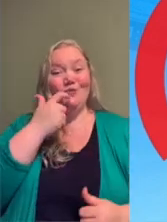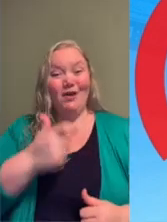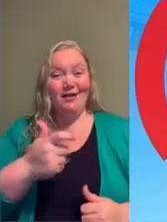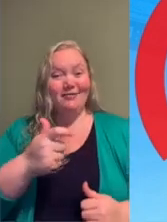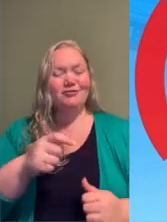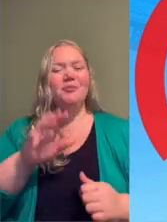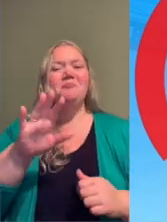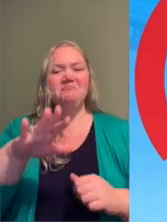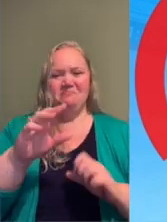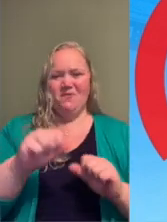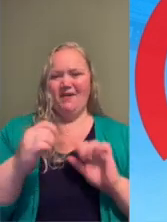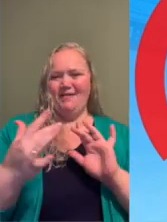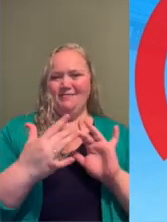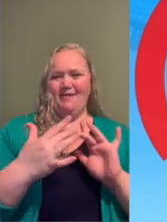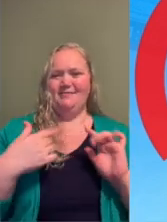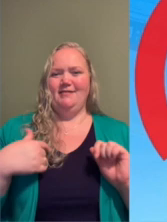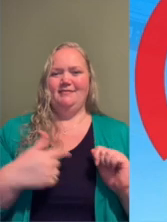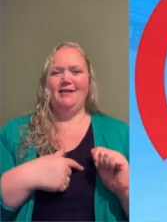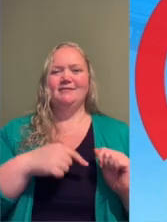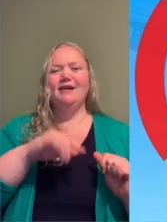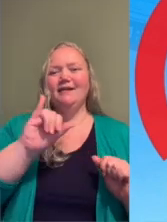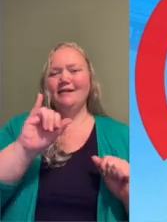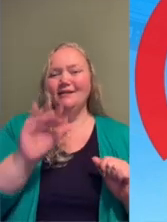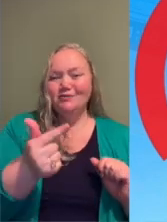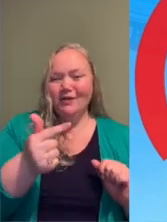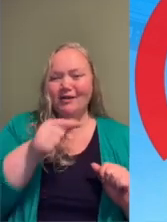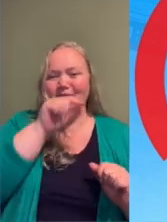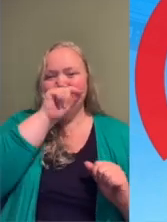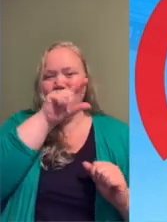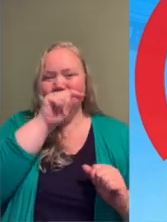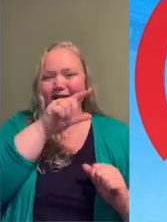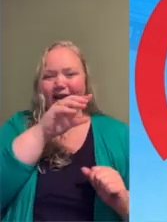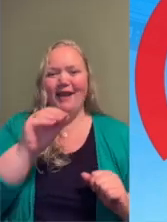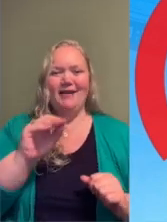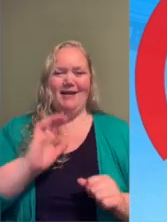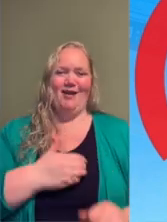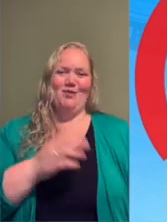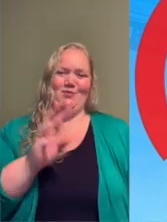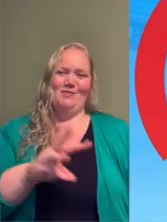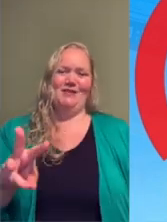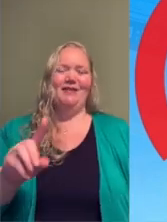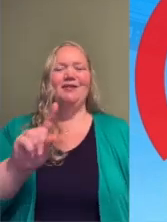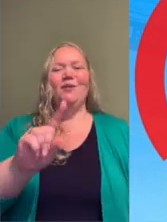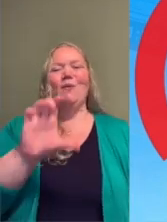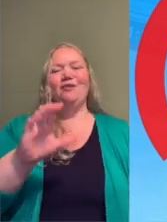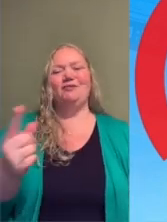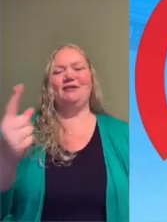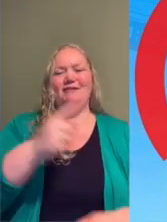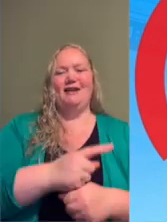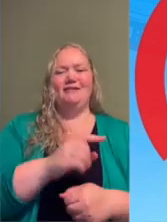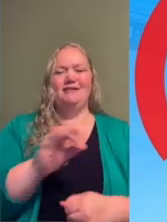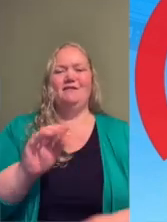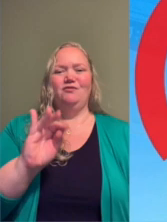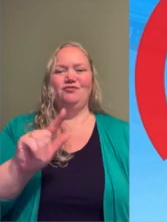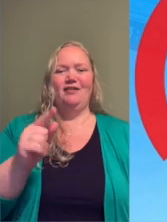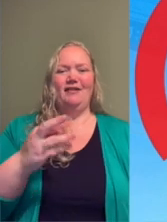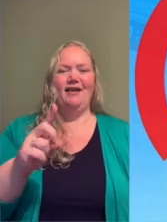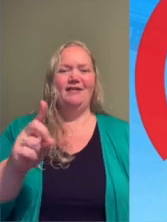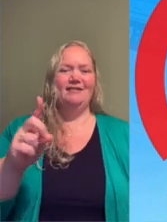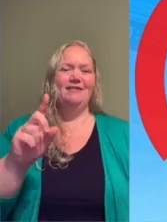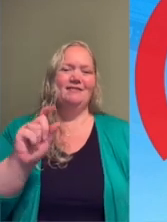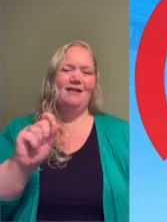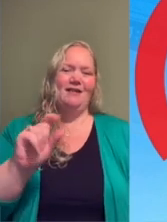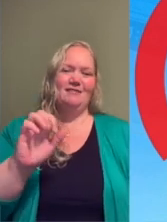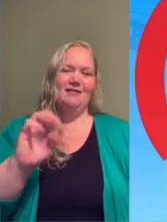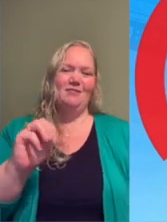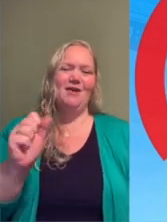Instagram, Twitter, and on our website at 100daysoftrailhead.com, all of which are listed below. Thank you for learning with us, and we'll